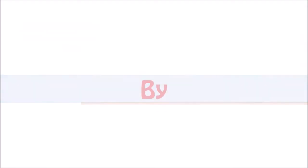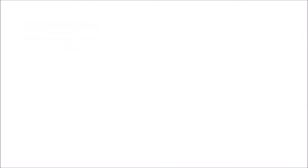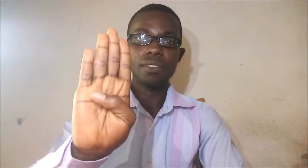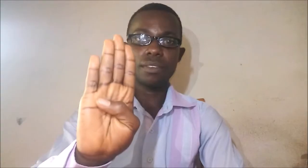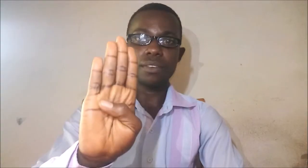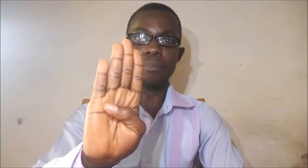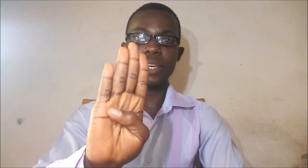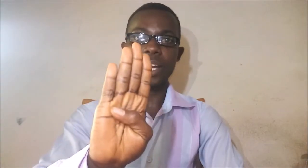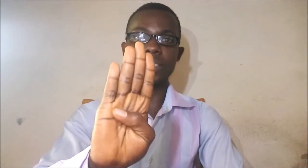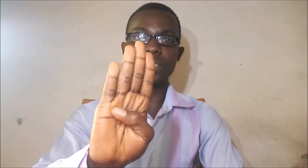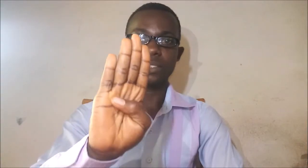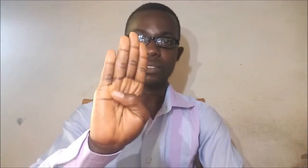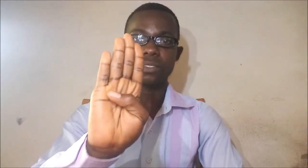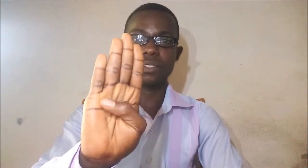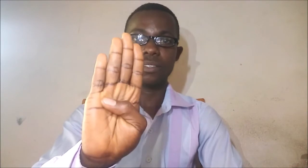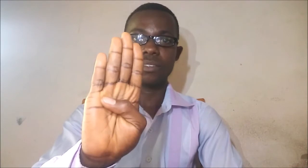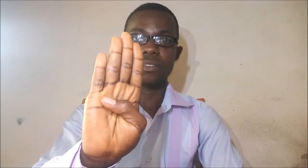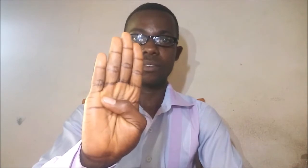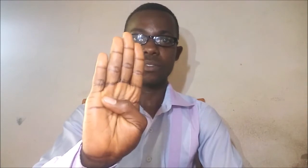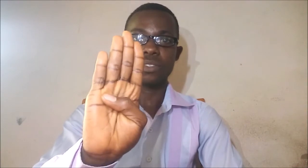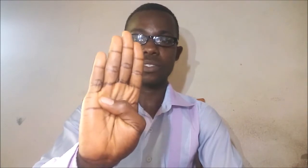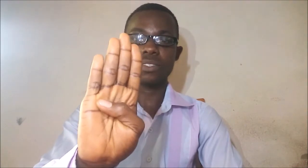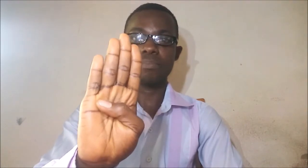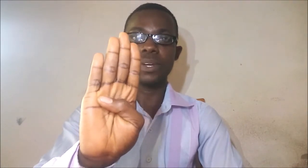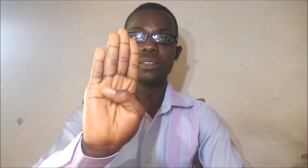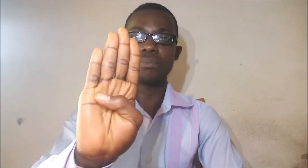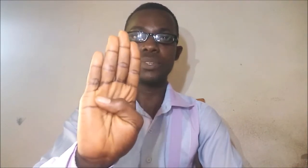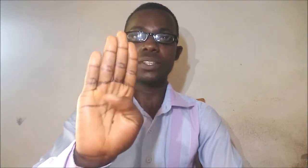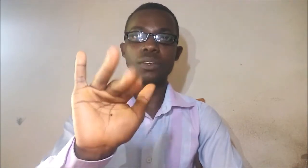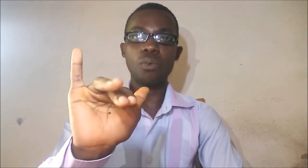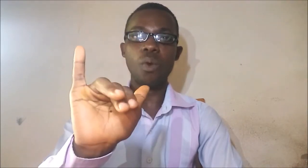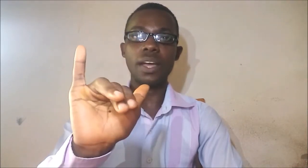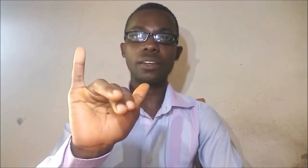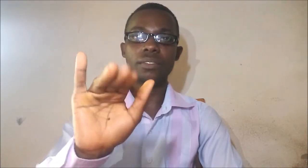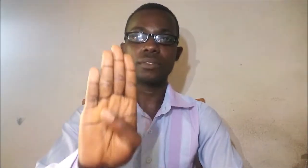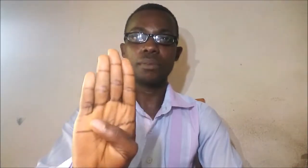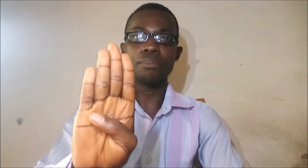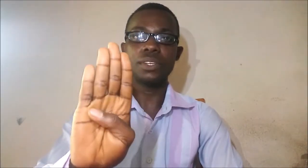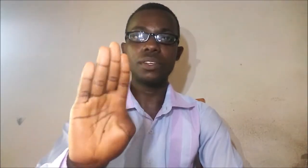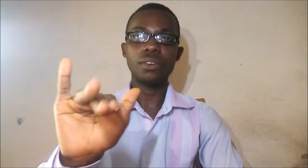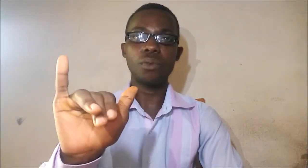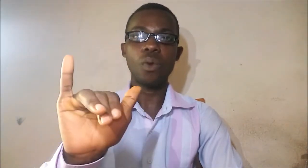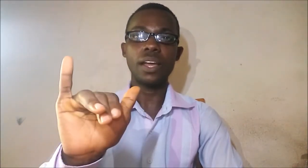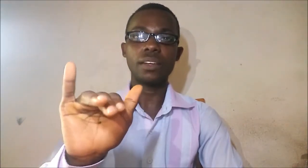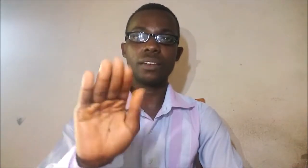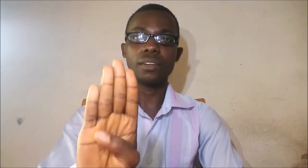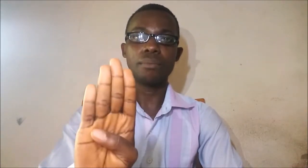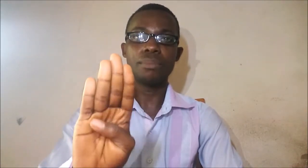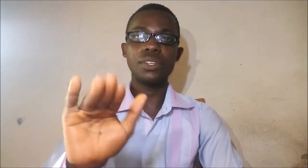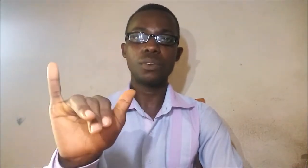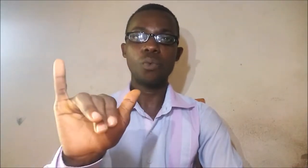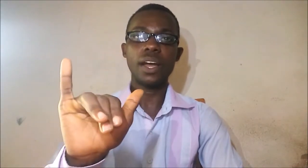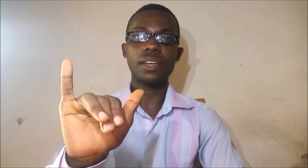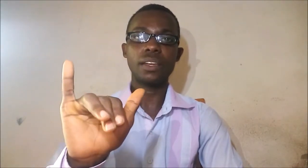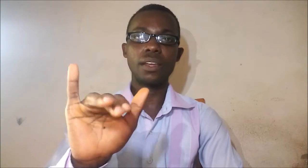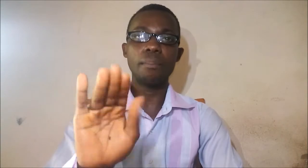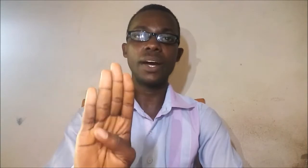Your B hand, just spell B, Y, B, Y, B, Y, B.